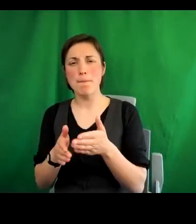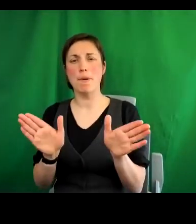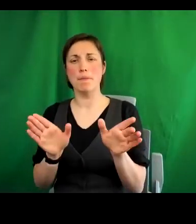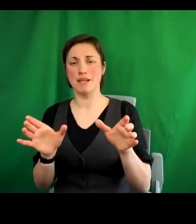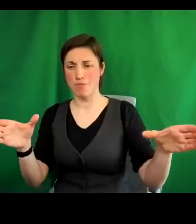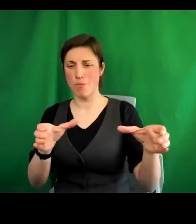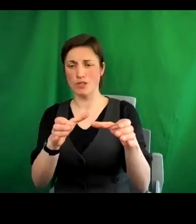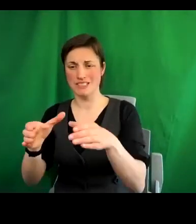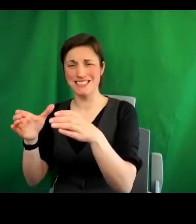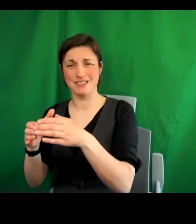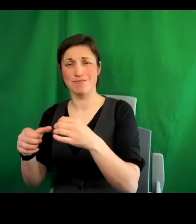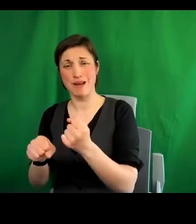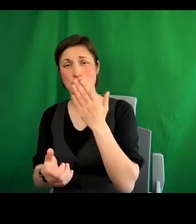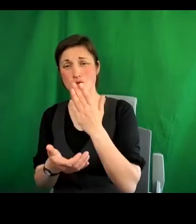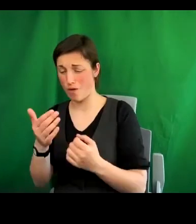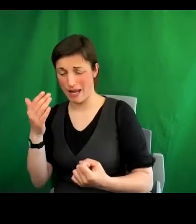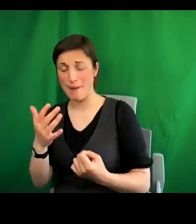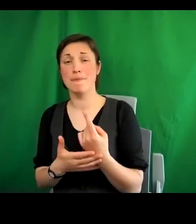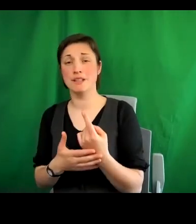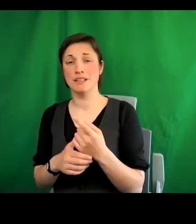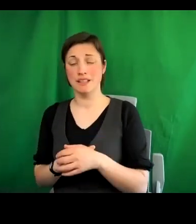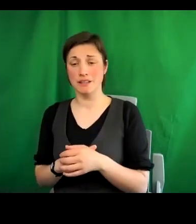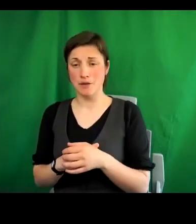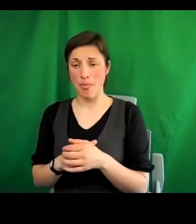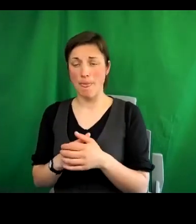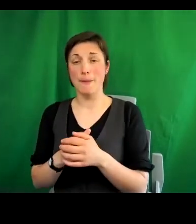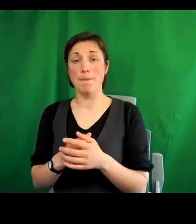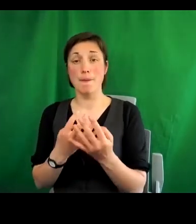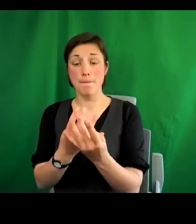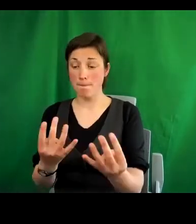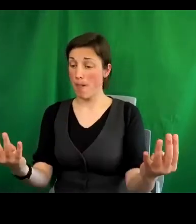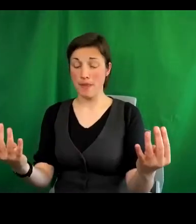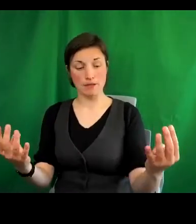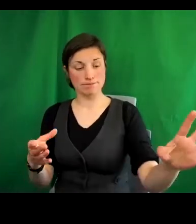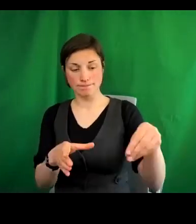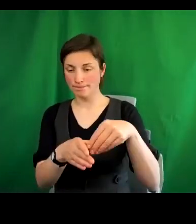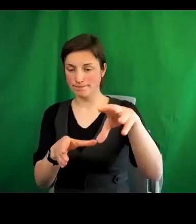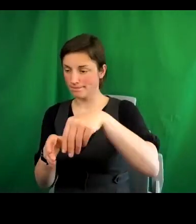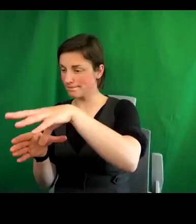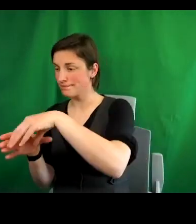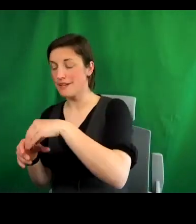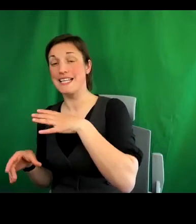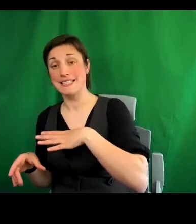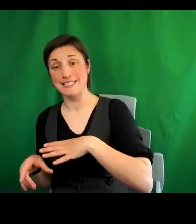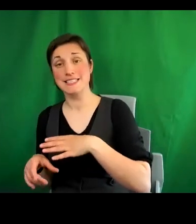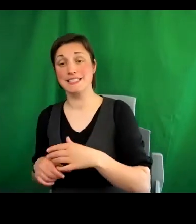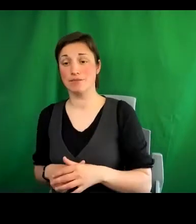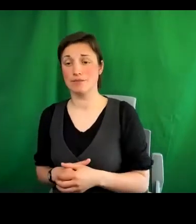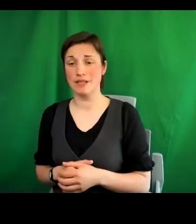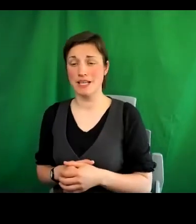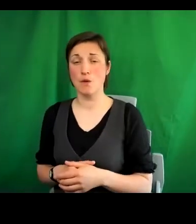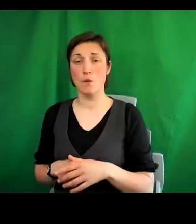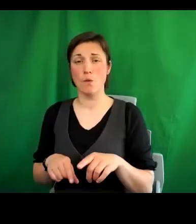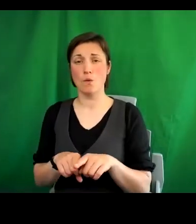The need for public participation in the implementation of the framework, capacity building of